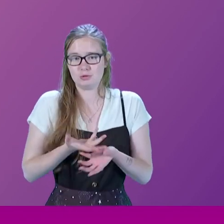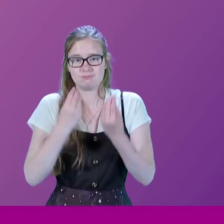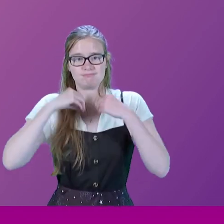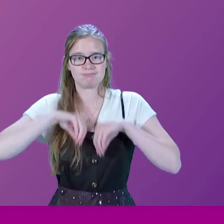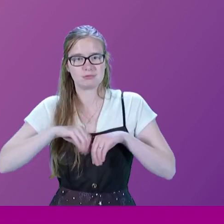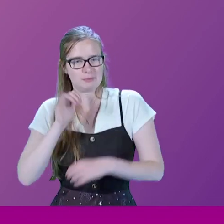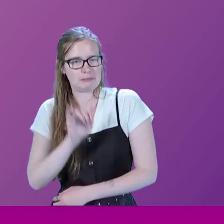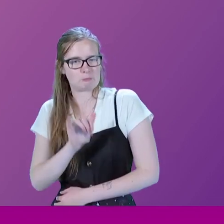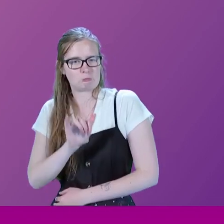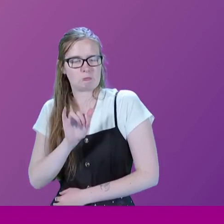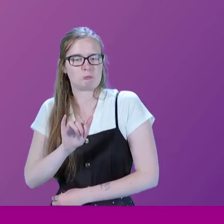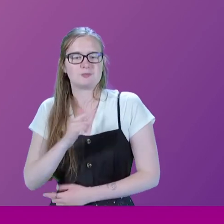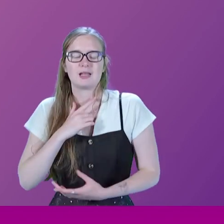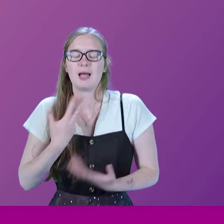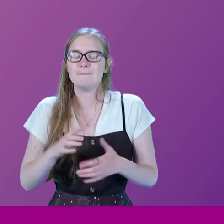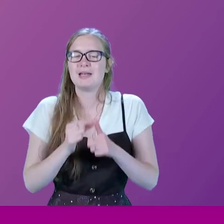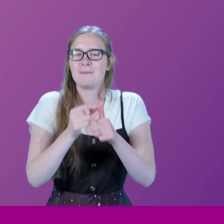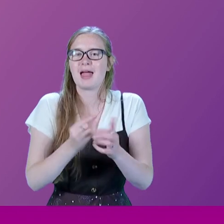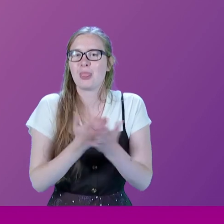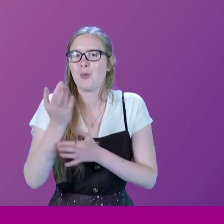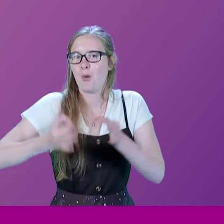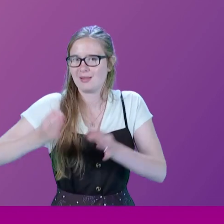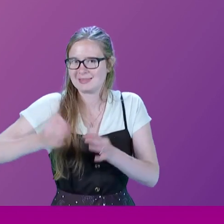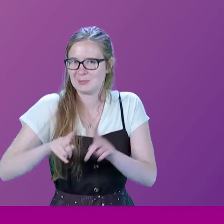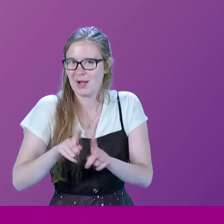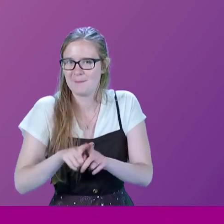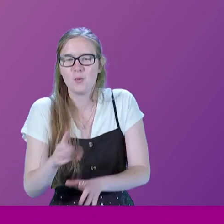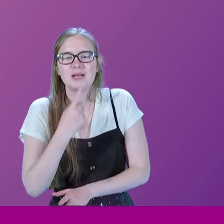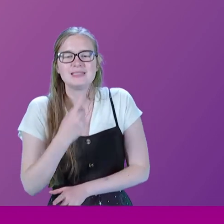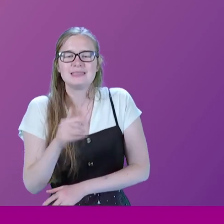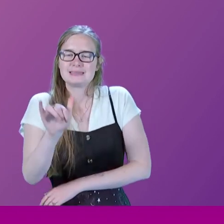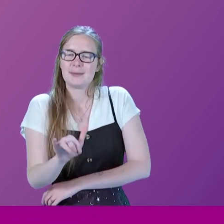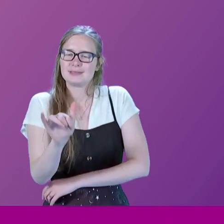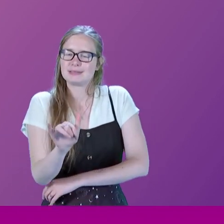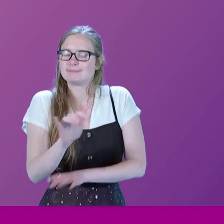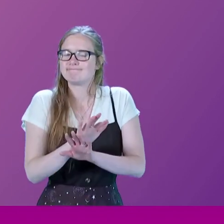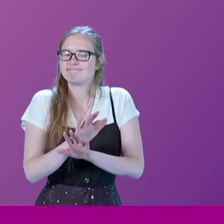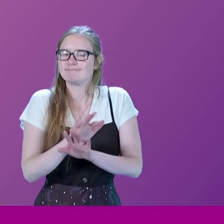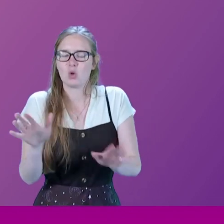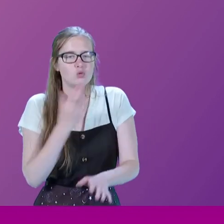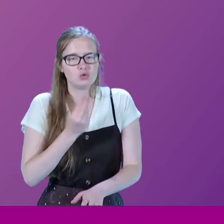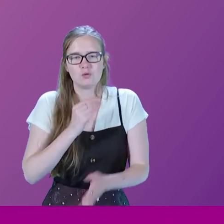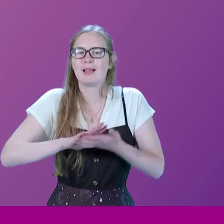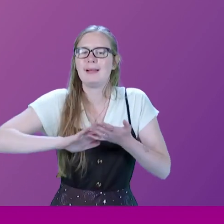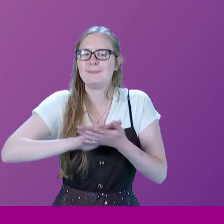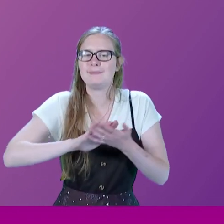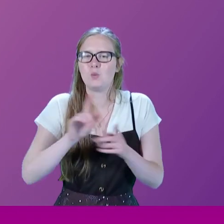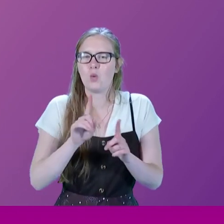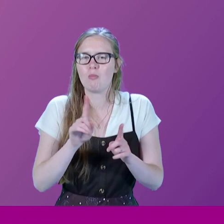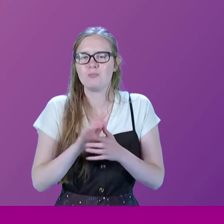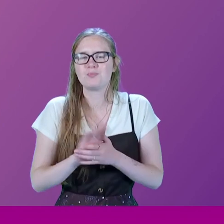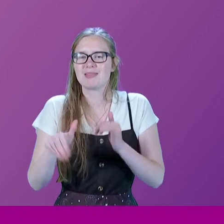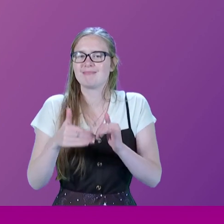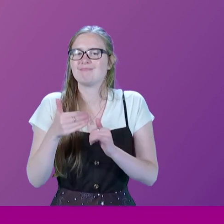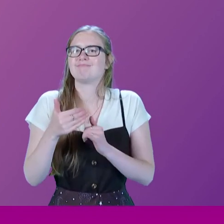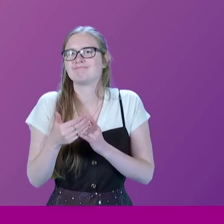in life and I certainly applied it in my politics. But when I say that skepticism is not useful, it is that at the end of